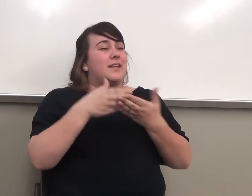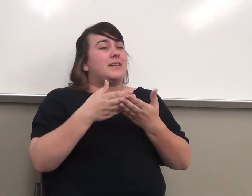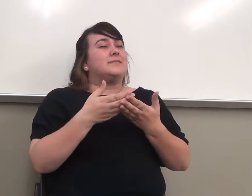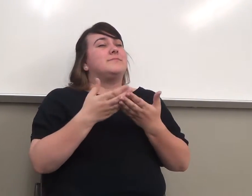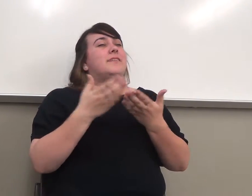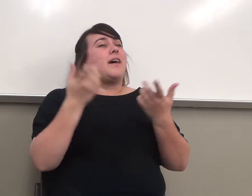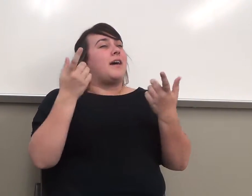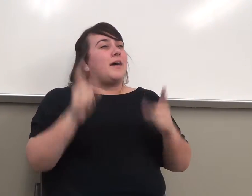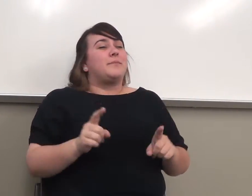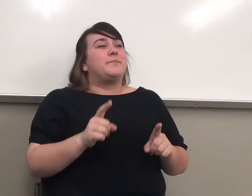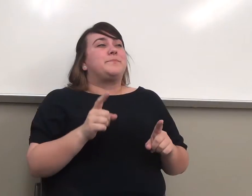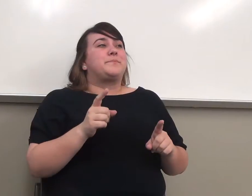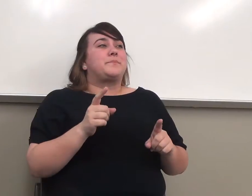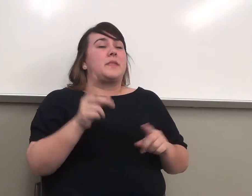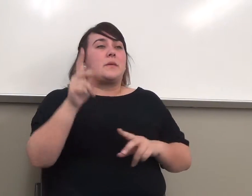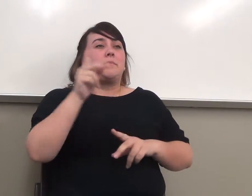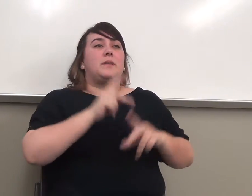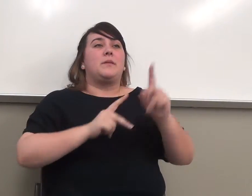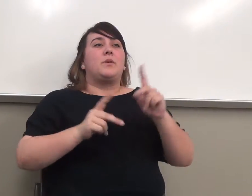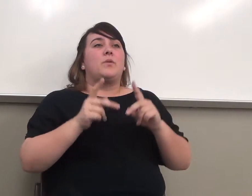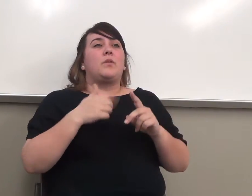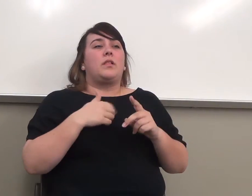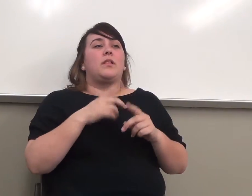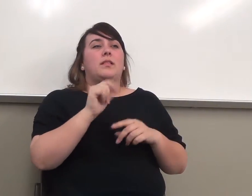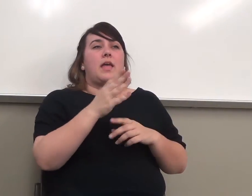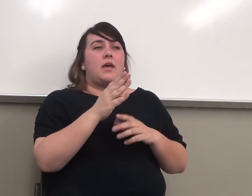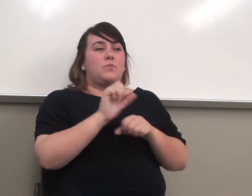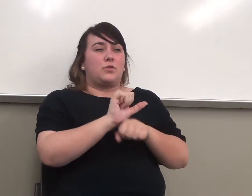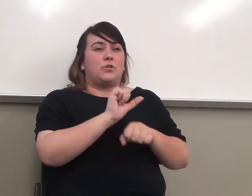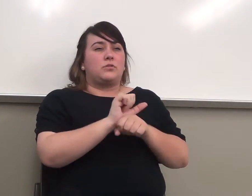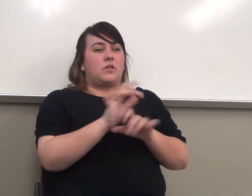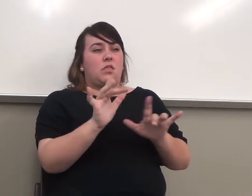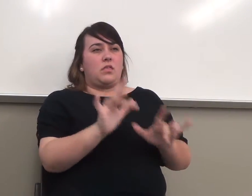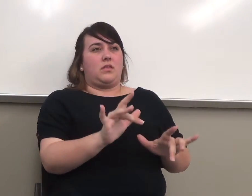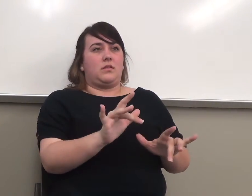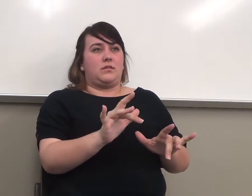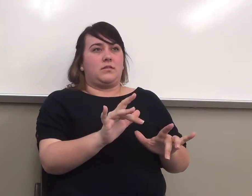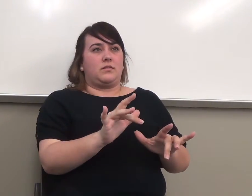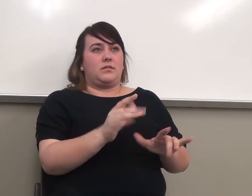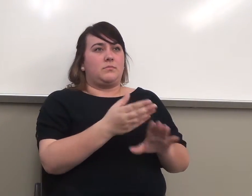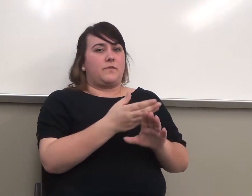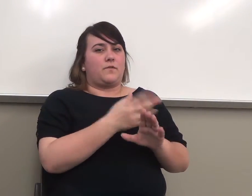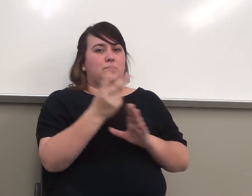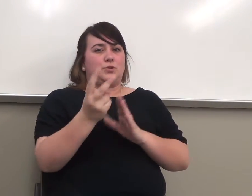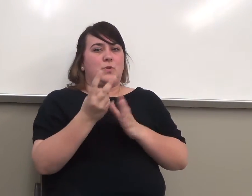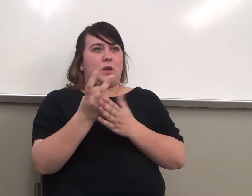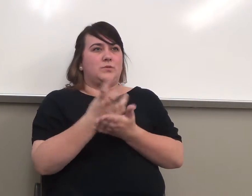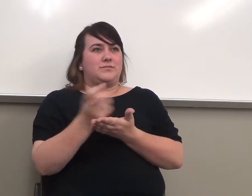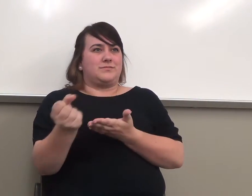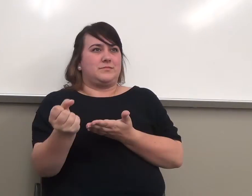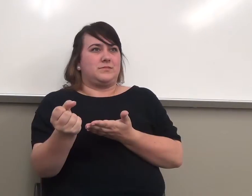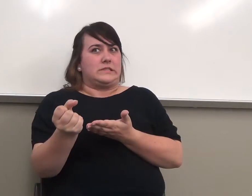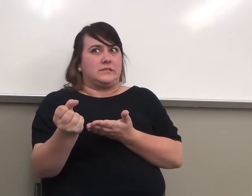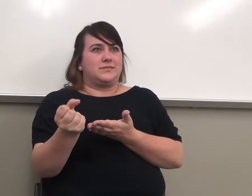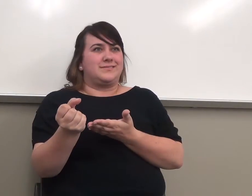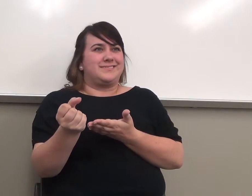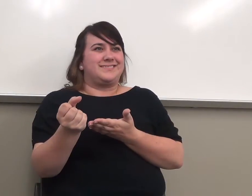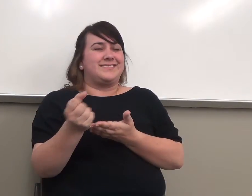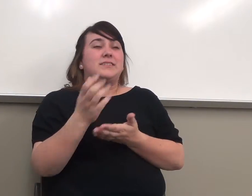that people get through with the lab work before they've spent two hours. Some people take longer, some people take